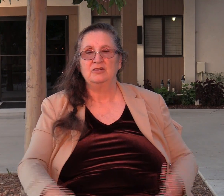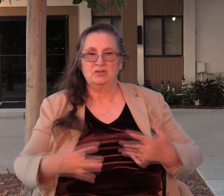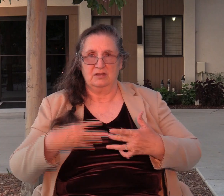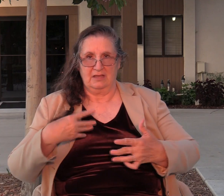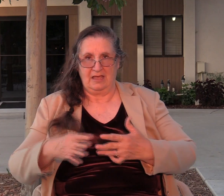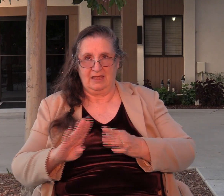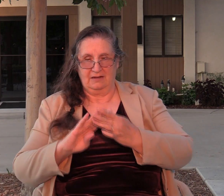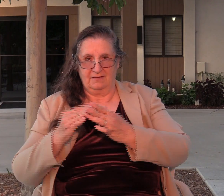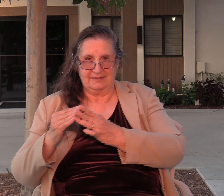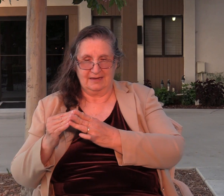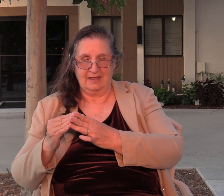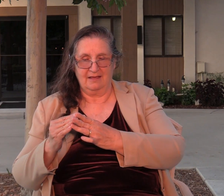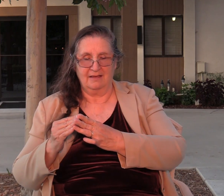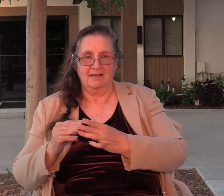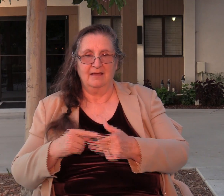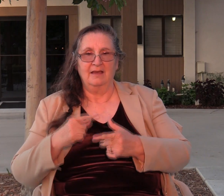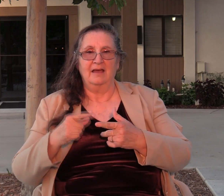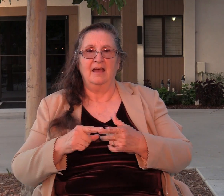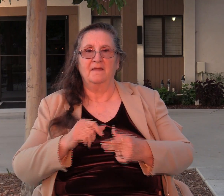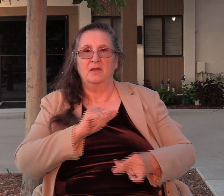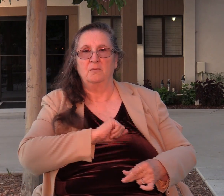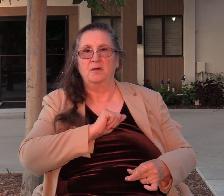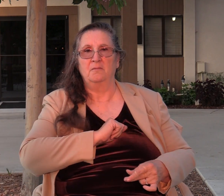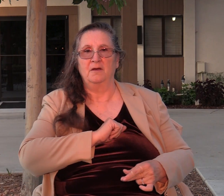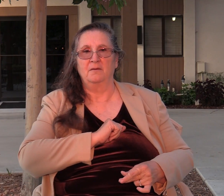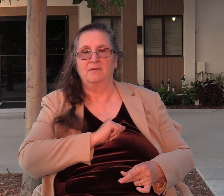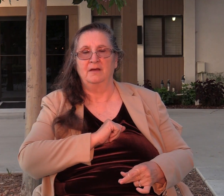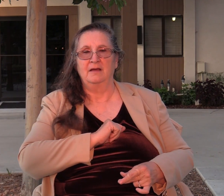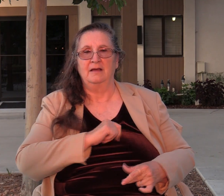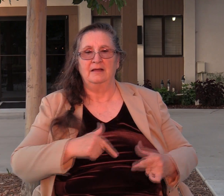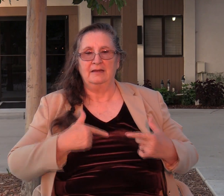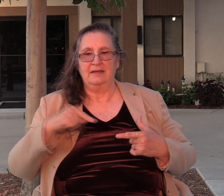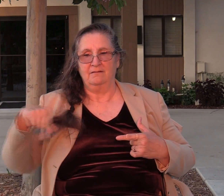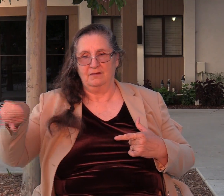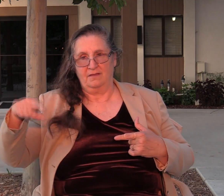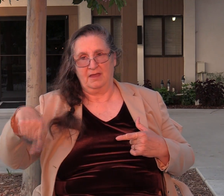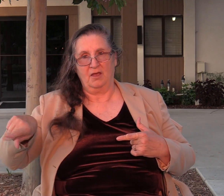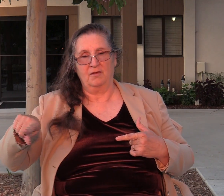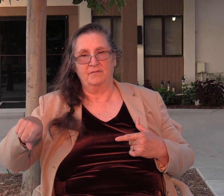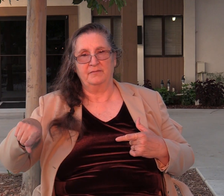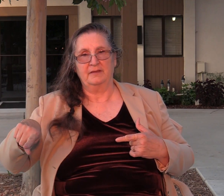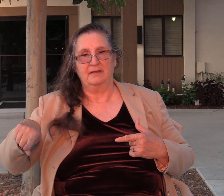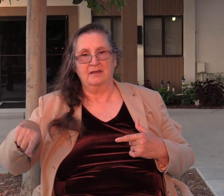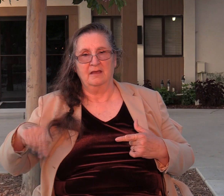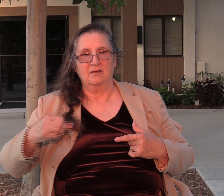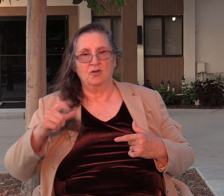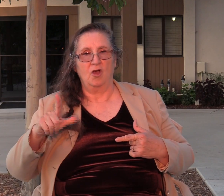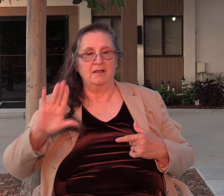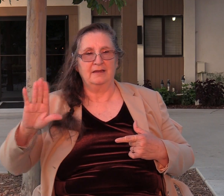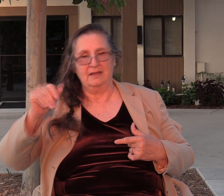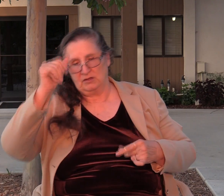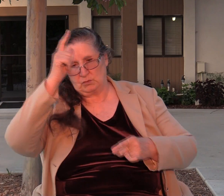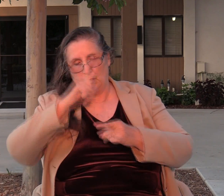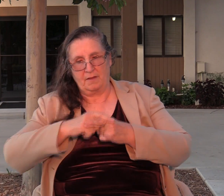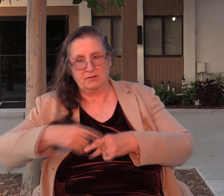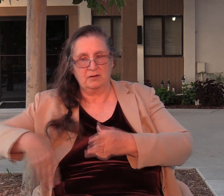Then Abimelech dwelt at Aruma and Zebul drove out Gal and his brothers so that they would not